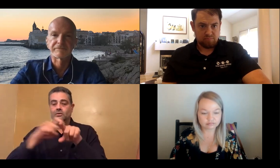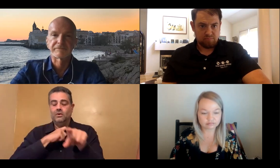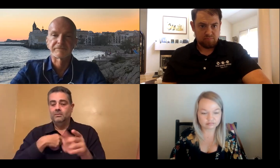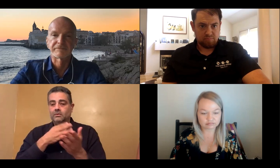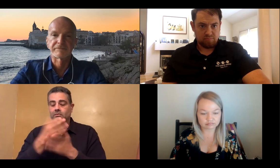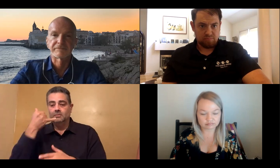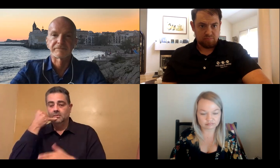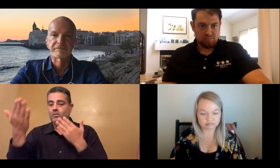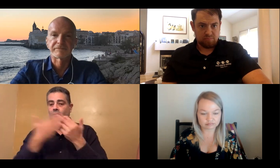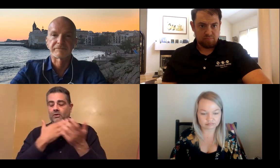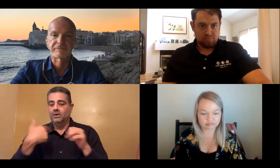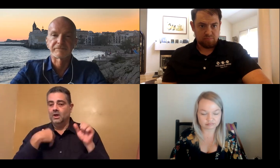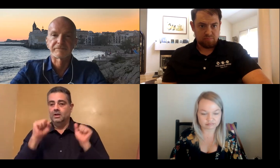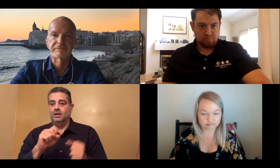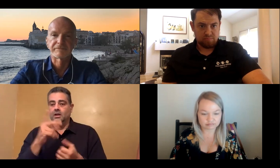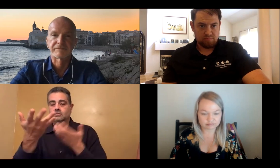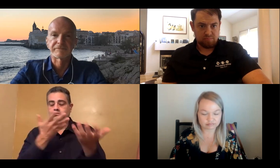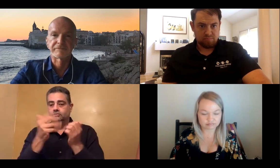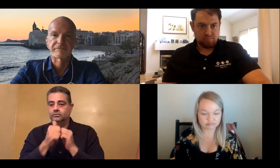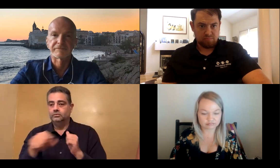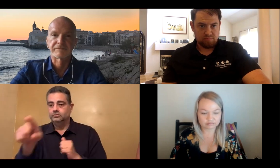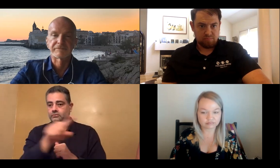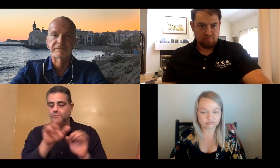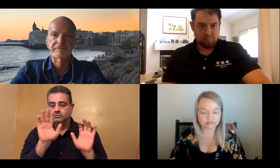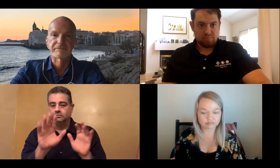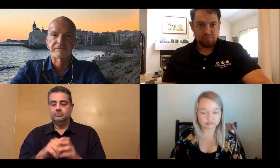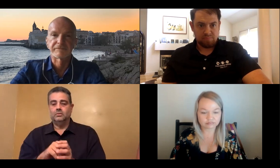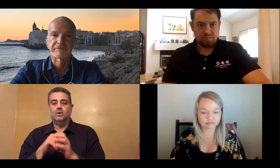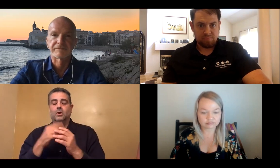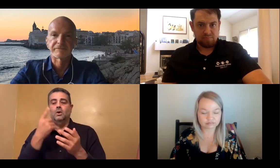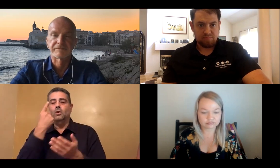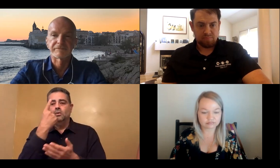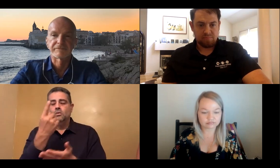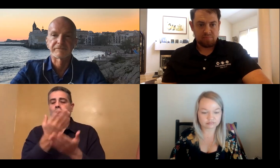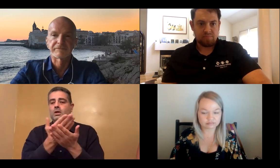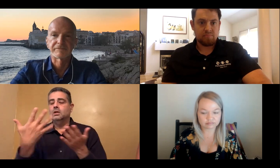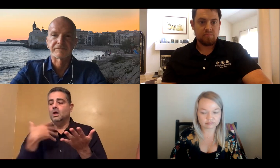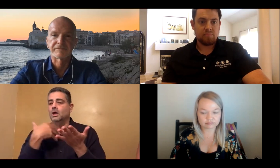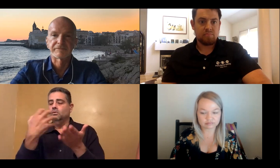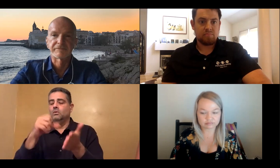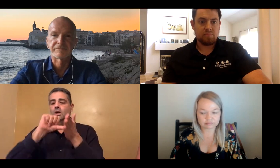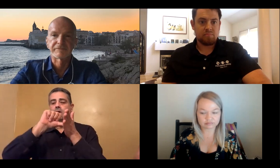And we'll have more time then to discuss individually what it is you're interested in. So please do that.